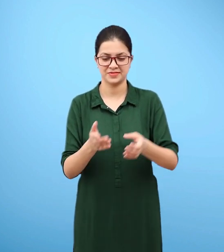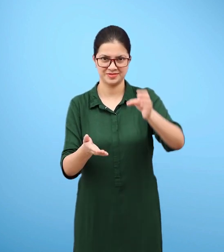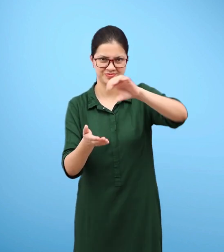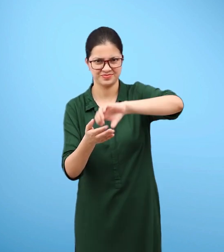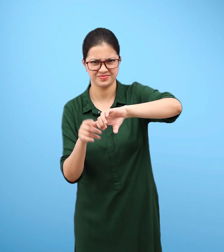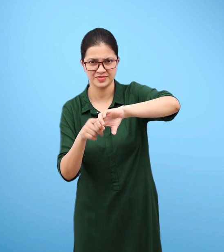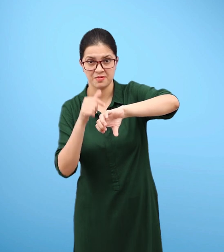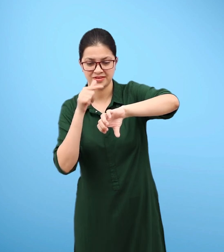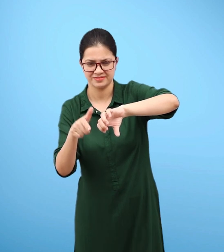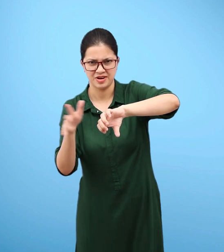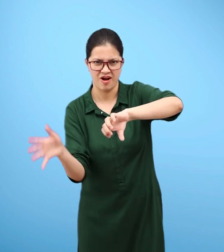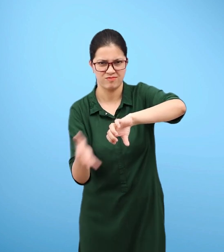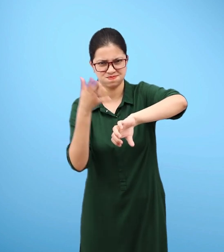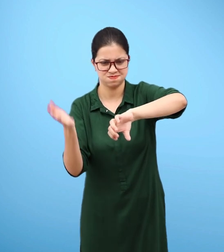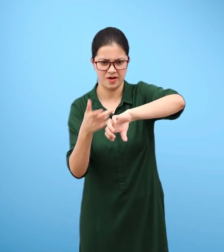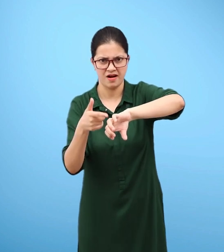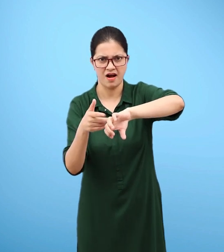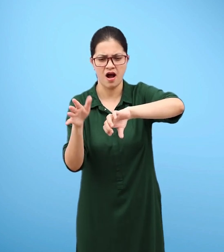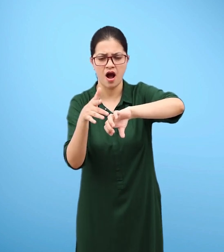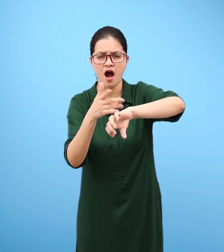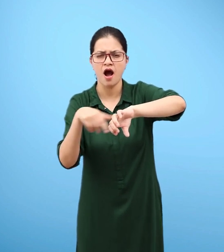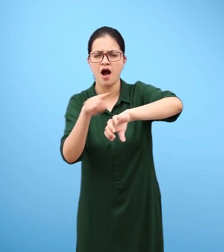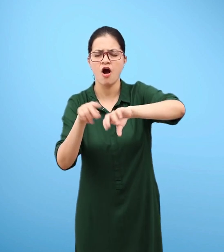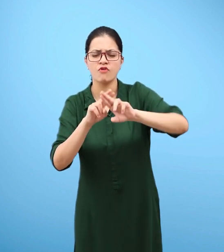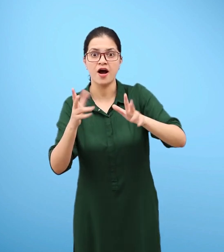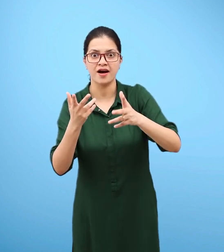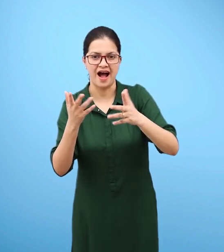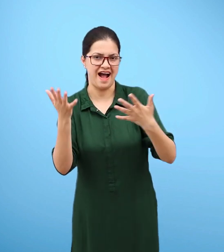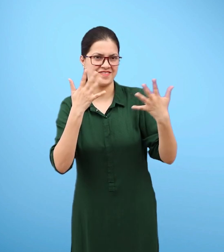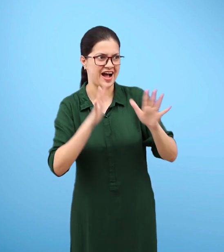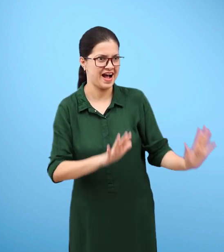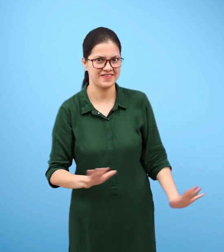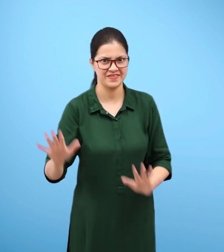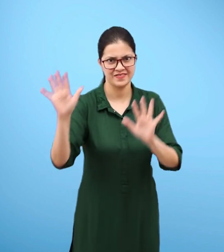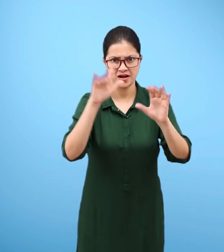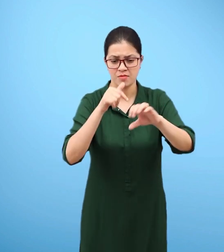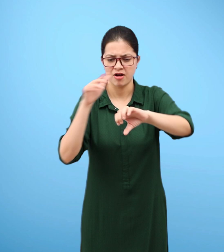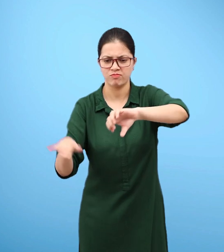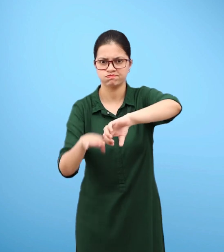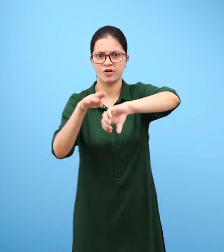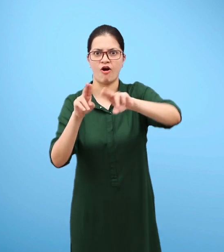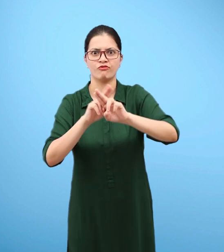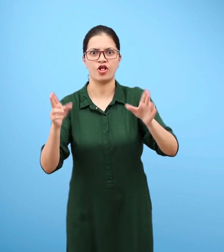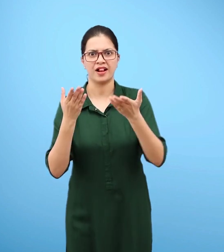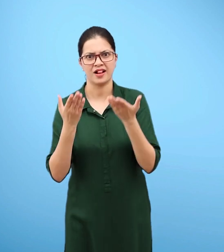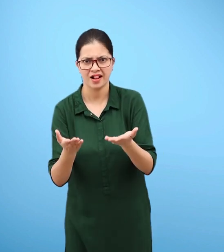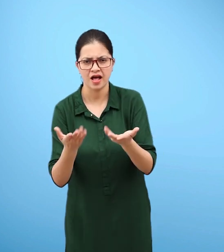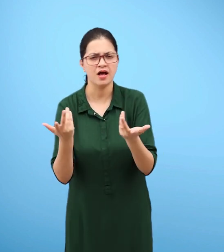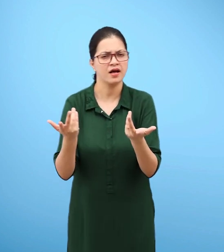As there was no space for air to escape. When the bottle was tilted, the air was able to